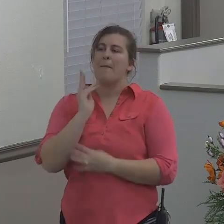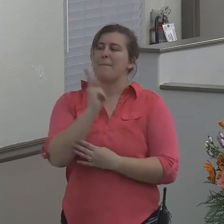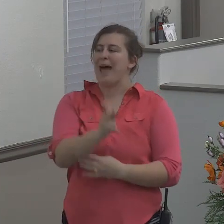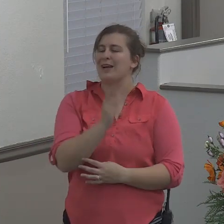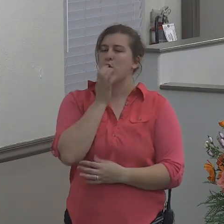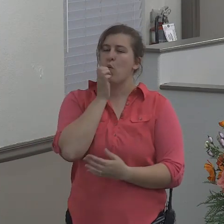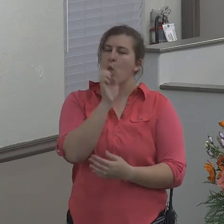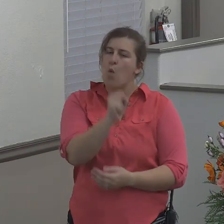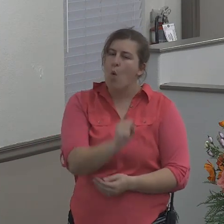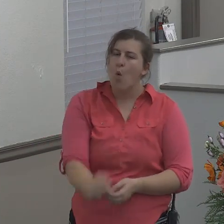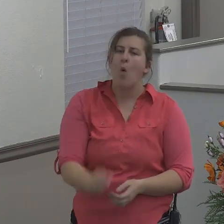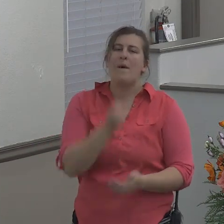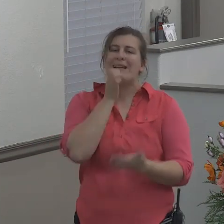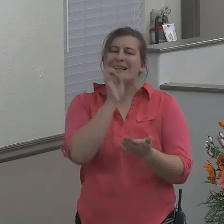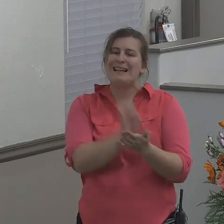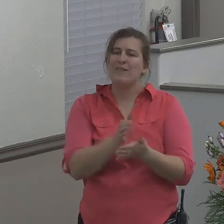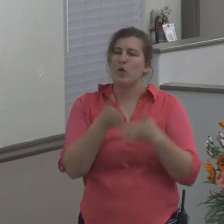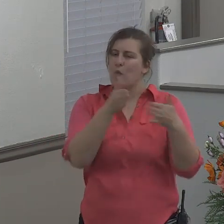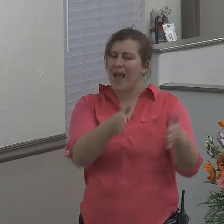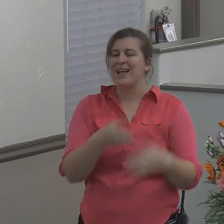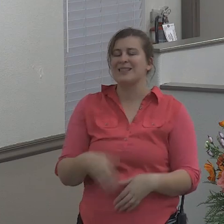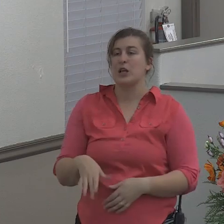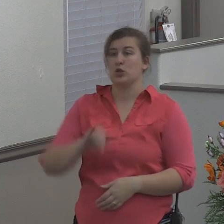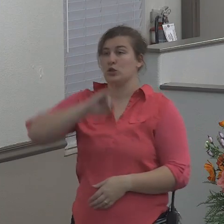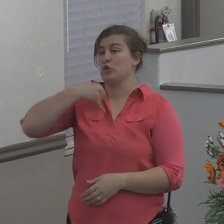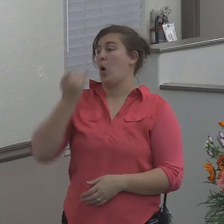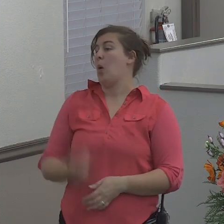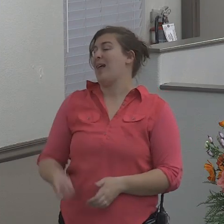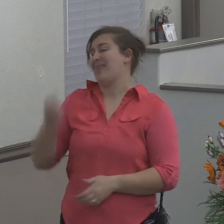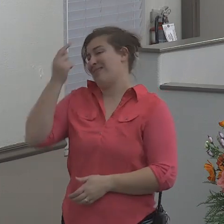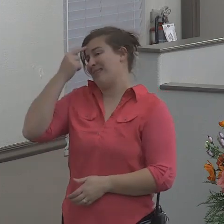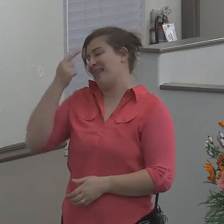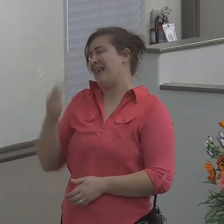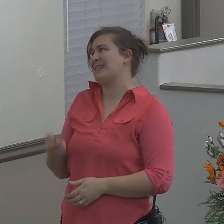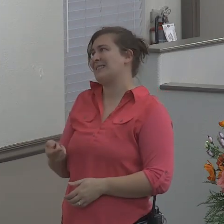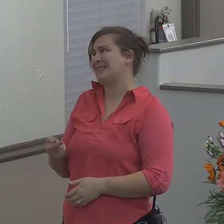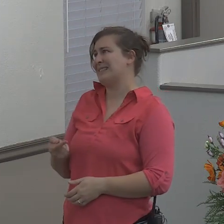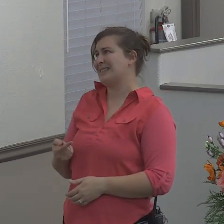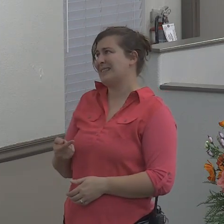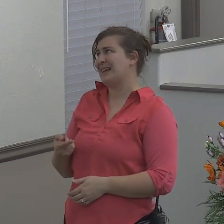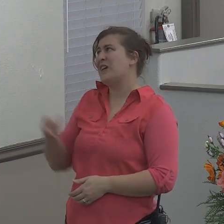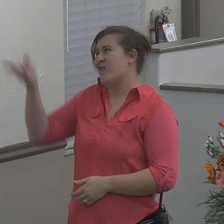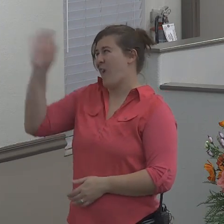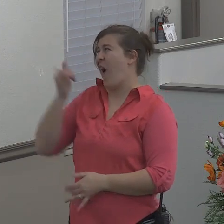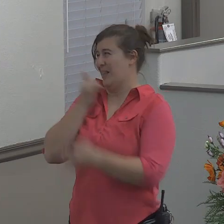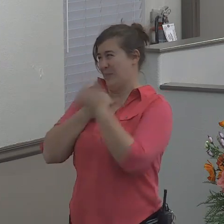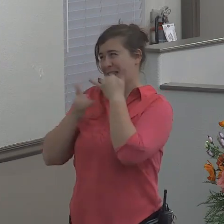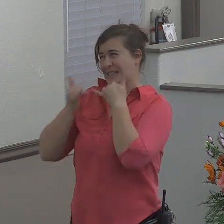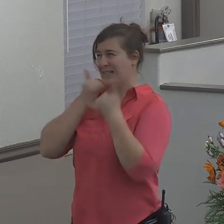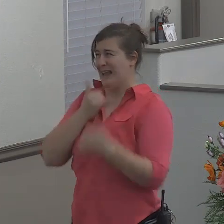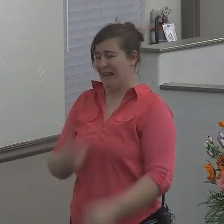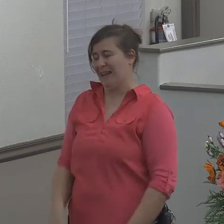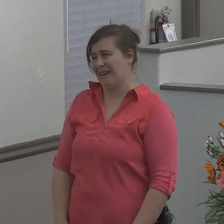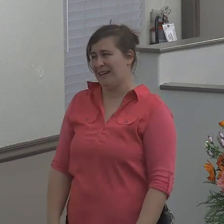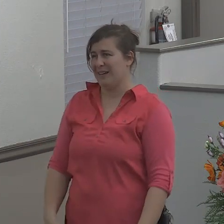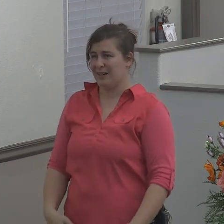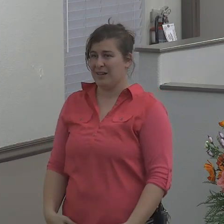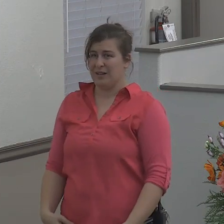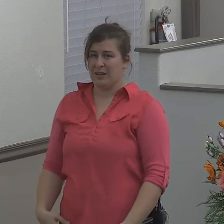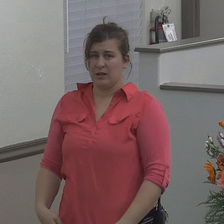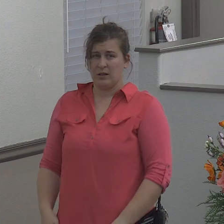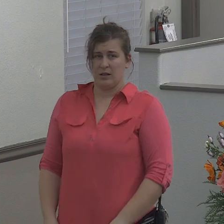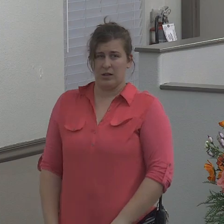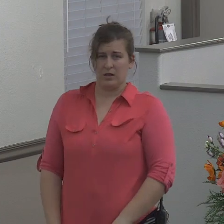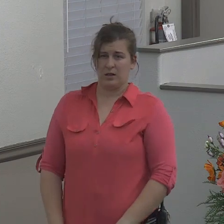he feels like he's doing God a favor stopping him for making a mistake so he doesn't have to tell God